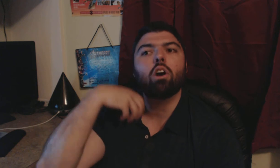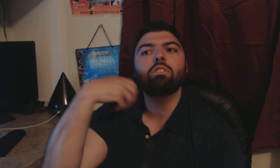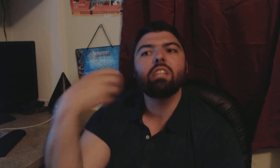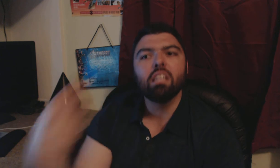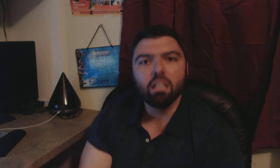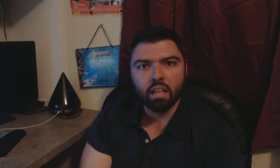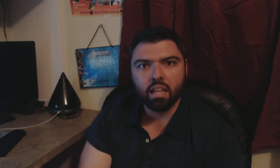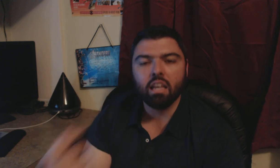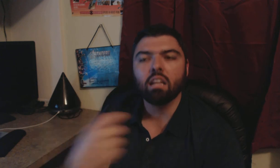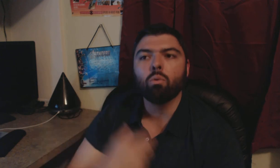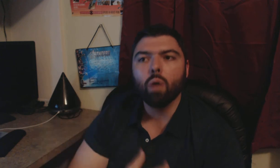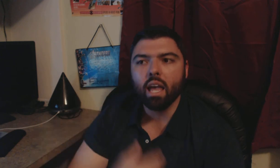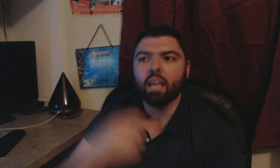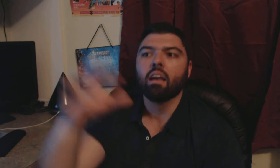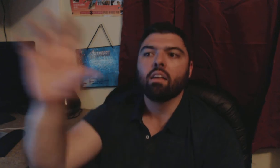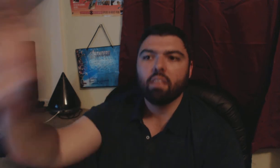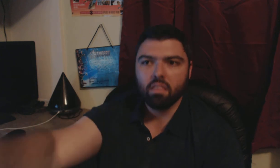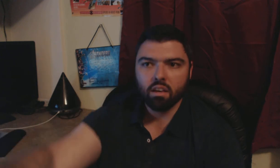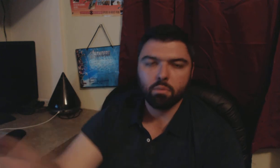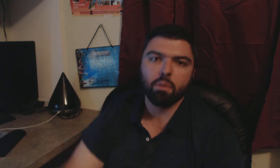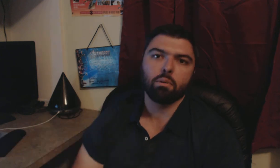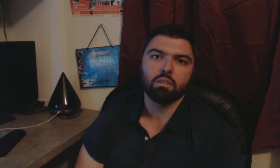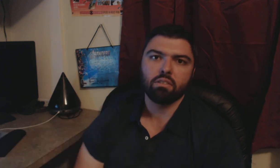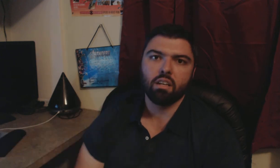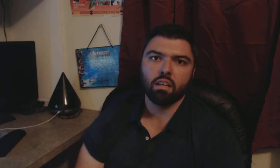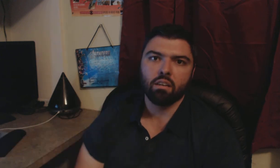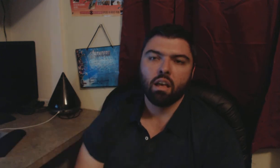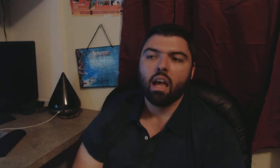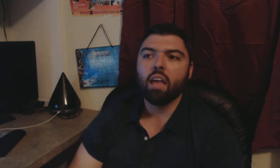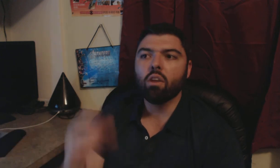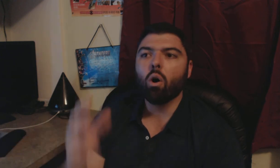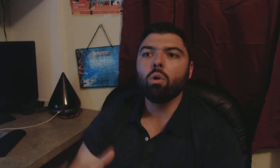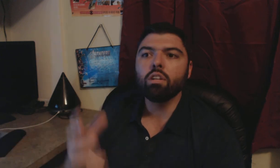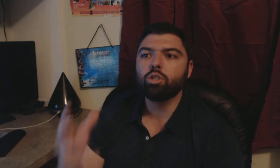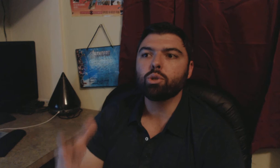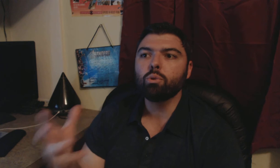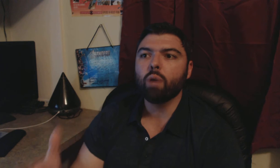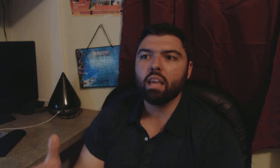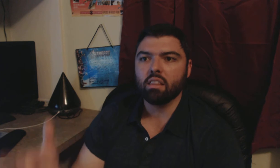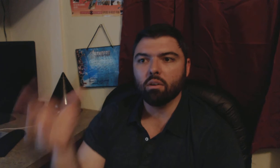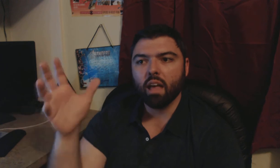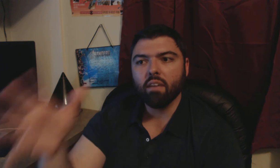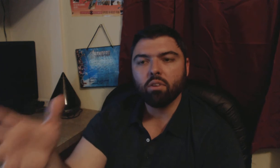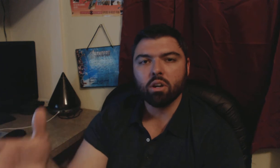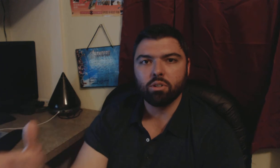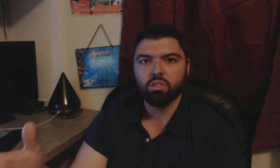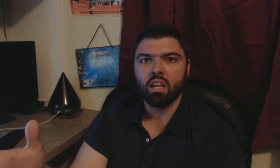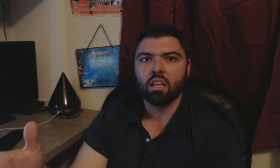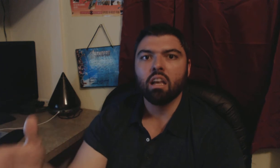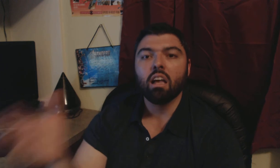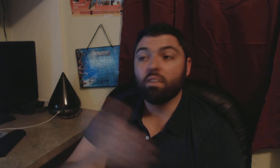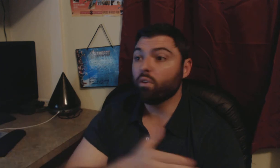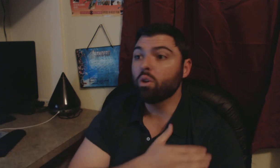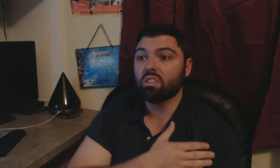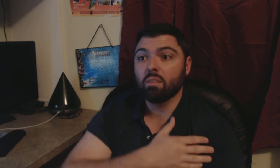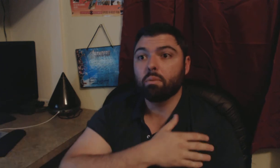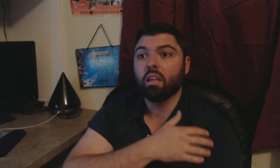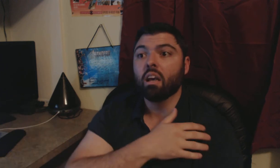can't articulate it in a way that the other people can see it and the only true way that they'll ever understand is for you to simply